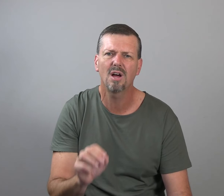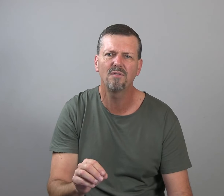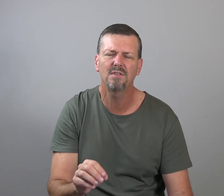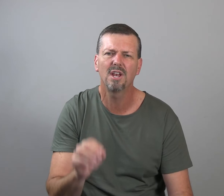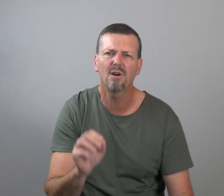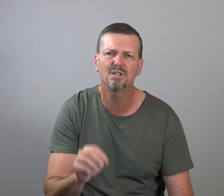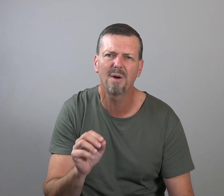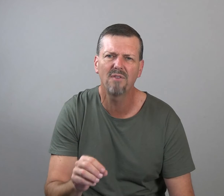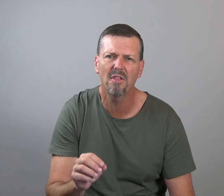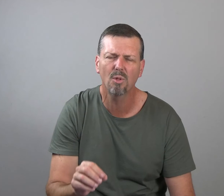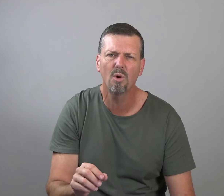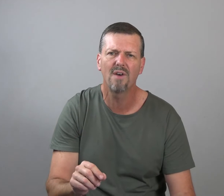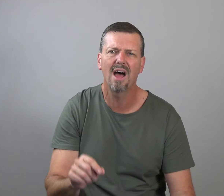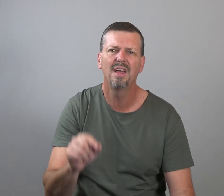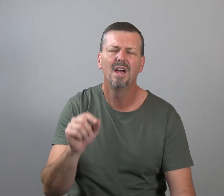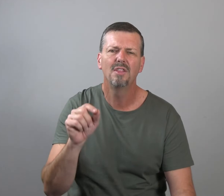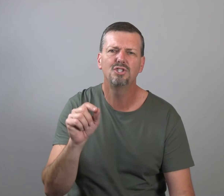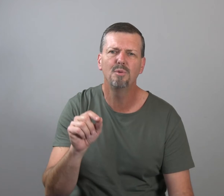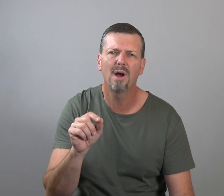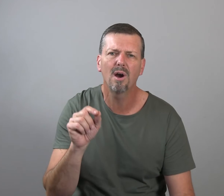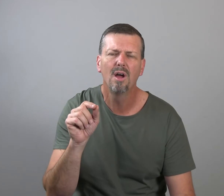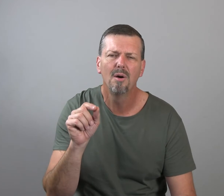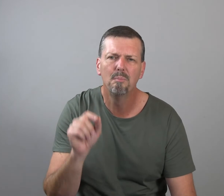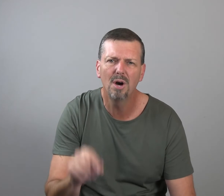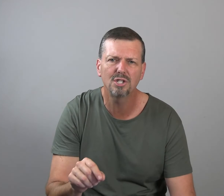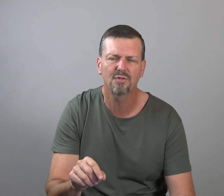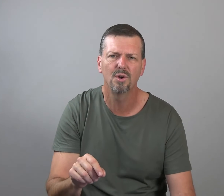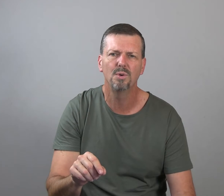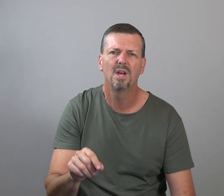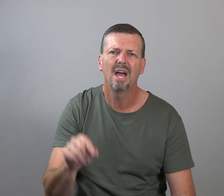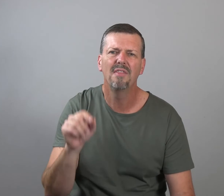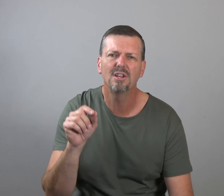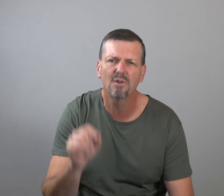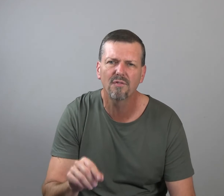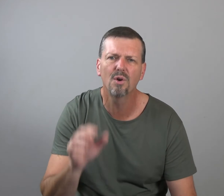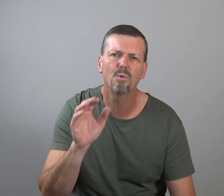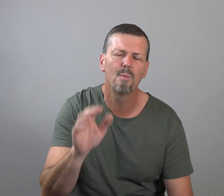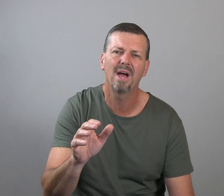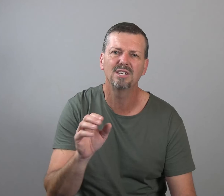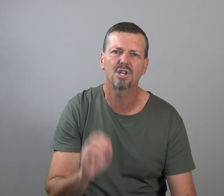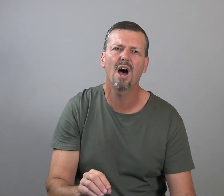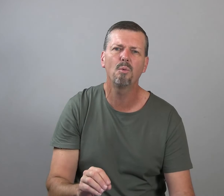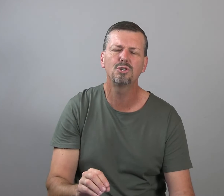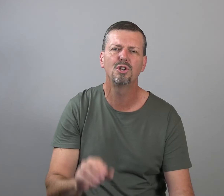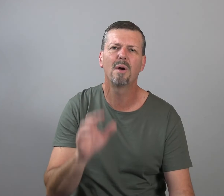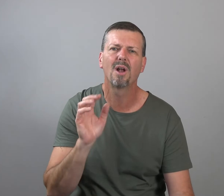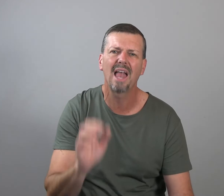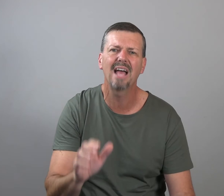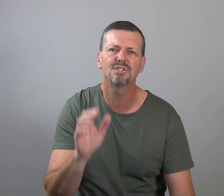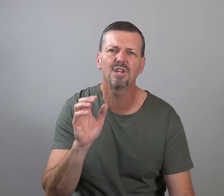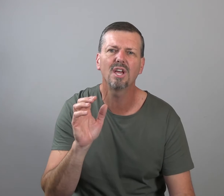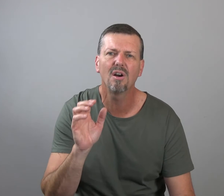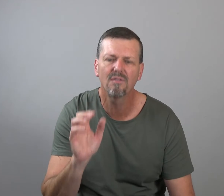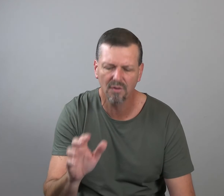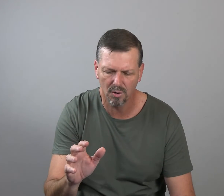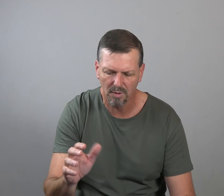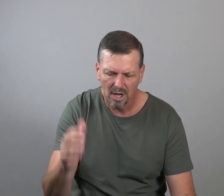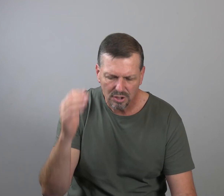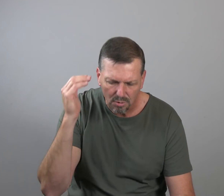in John 15, hearing this, my father glorified that you bear much fruit and that your fruit remains. God wants you to bear lasting fruit. So